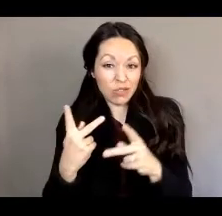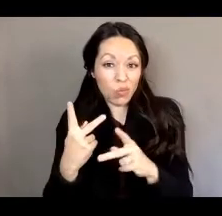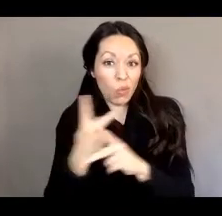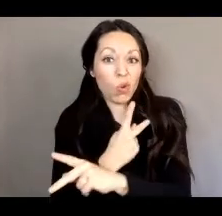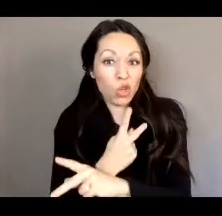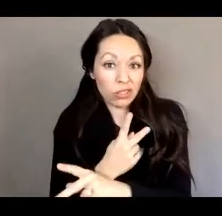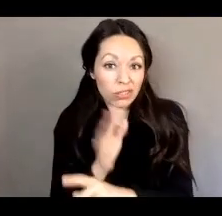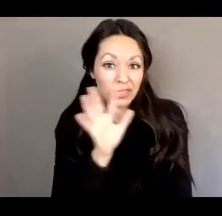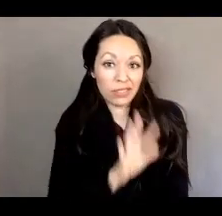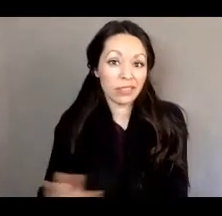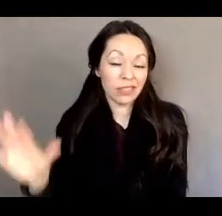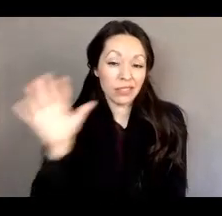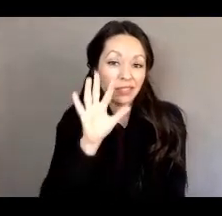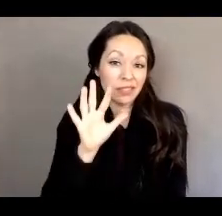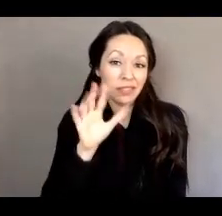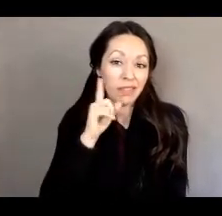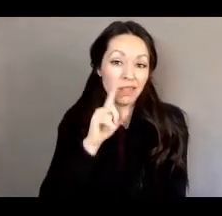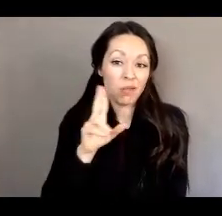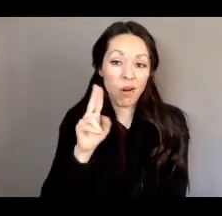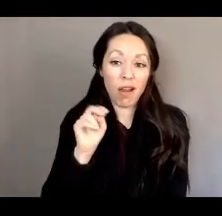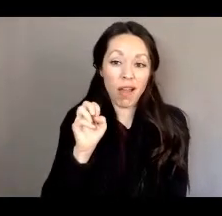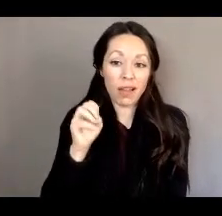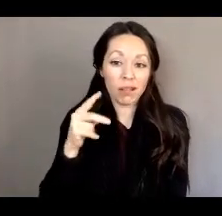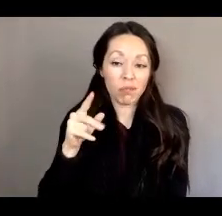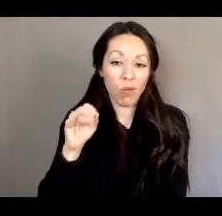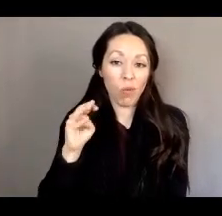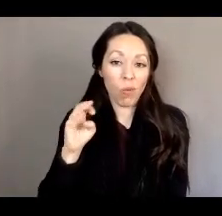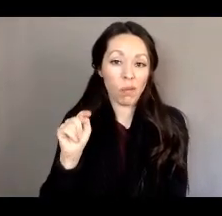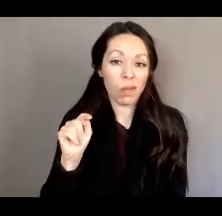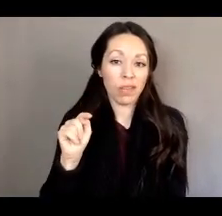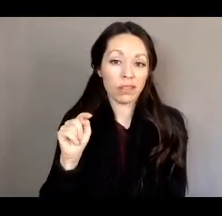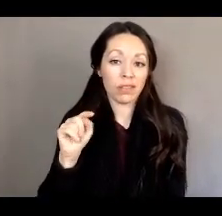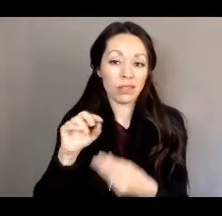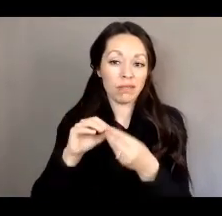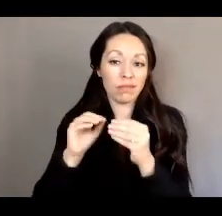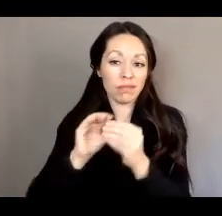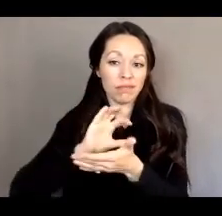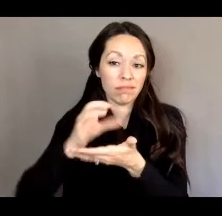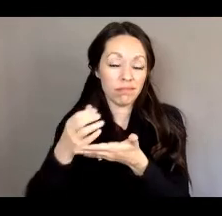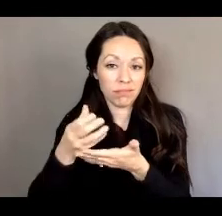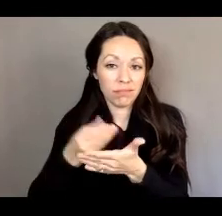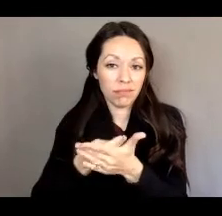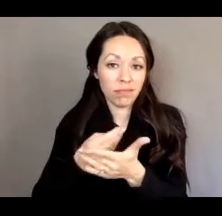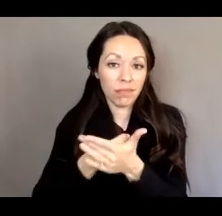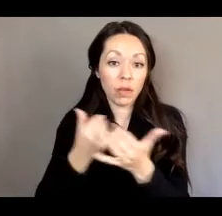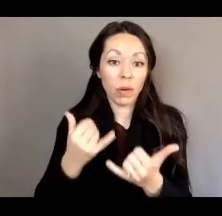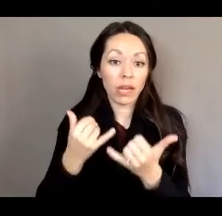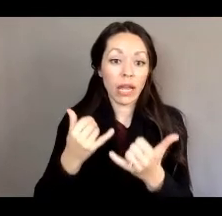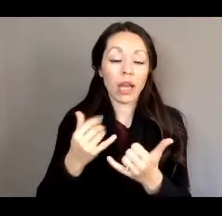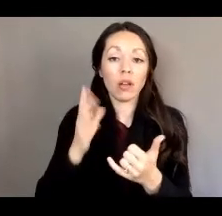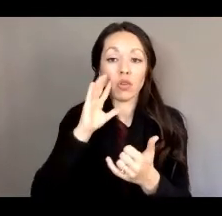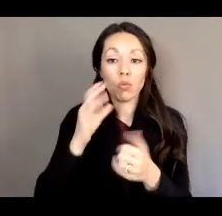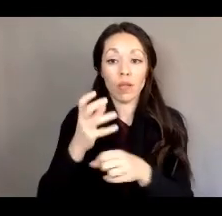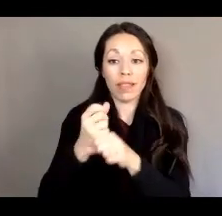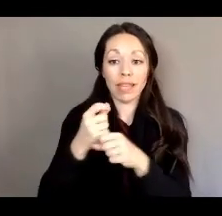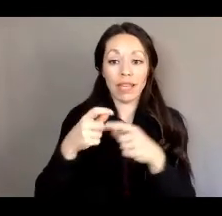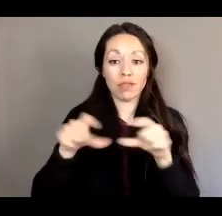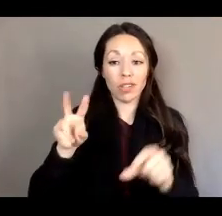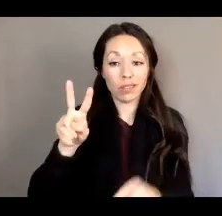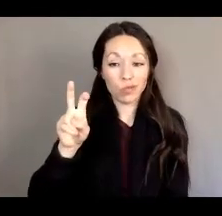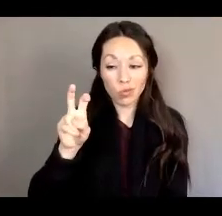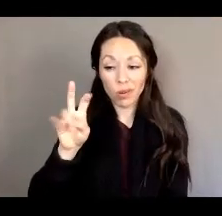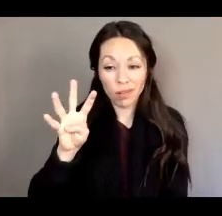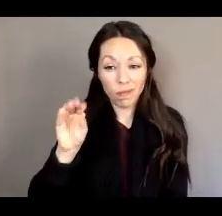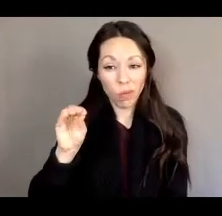Arizona, if you are on unemployment, you receive a, uh, an unemployment check in the amount of $240